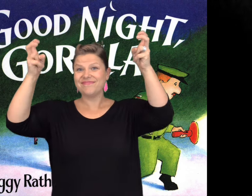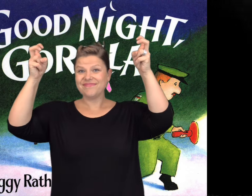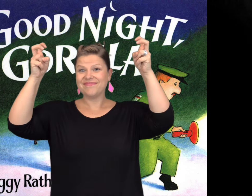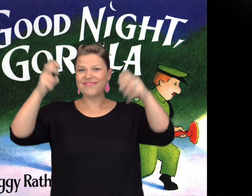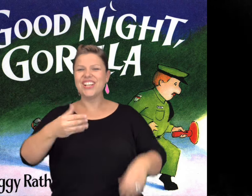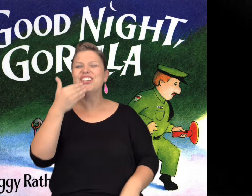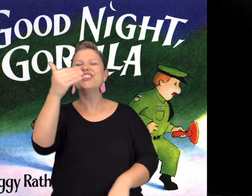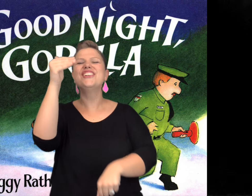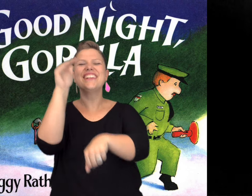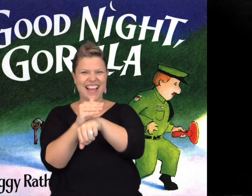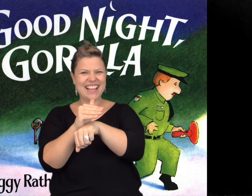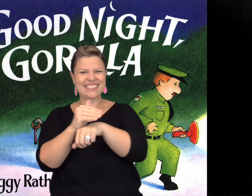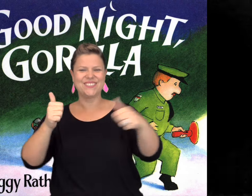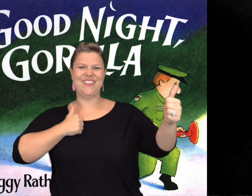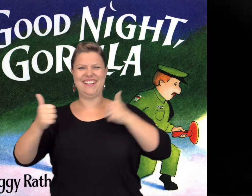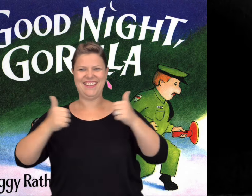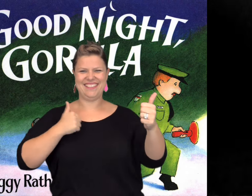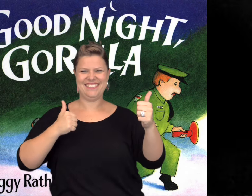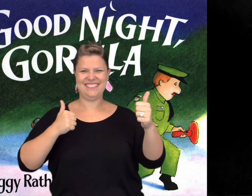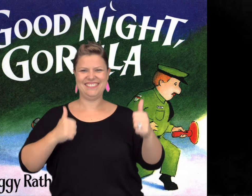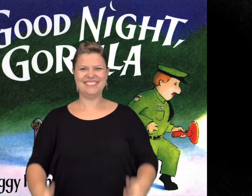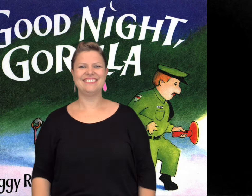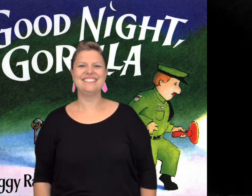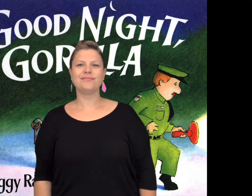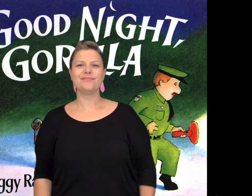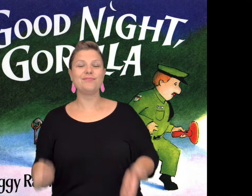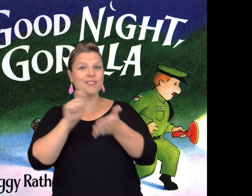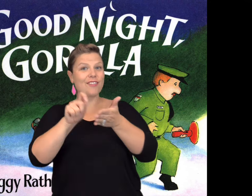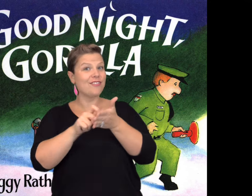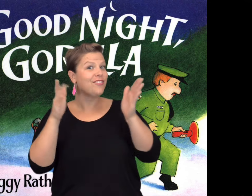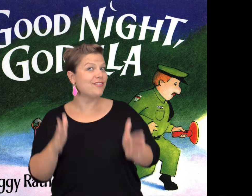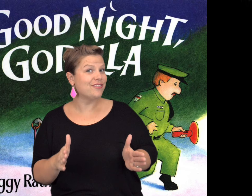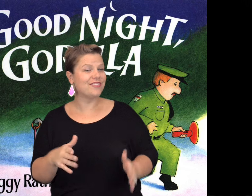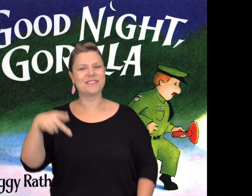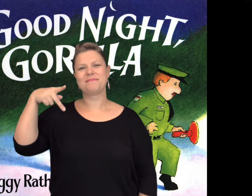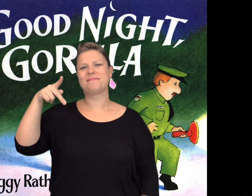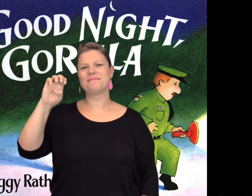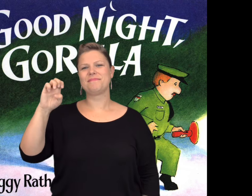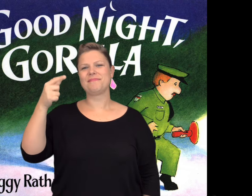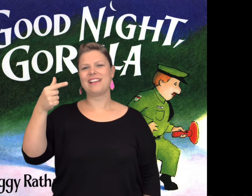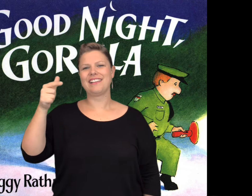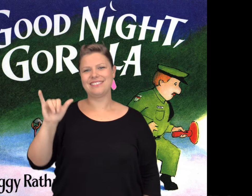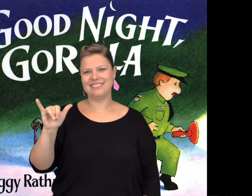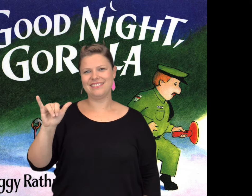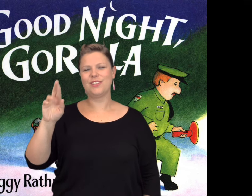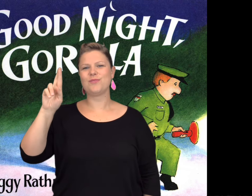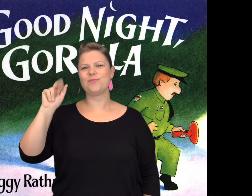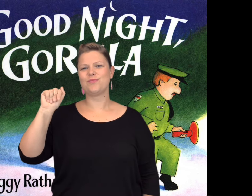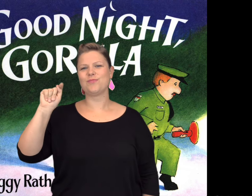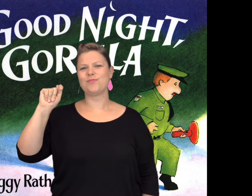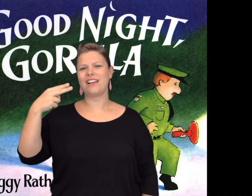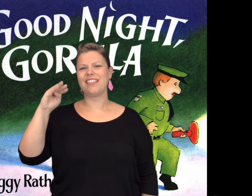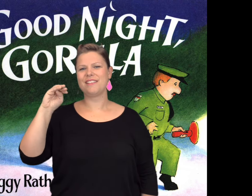The title of the book is Goodnight Gorilla by Peggy Rothman.